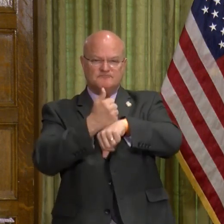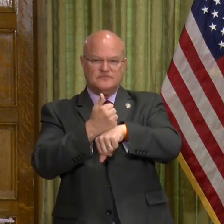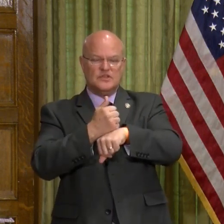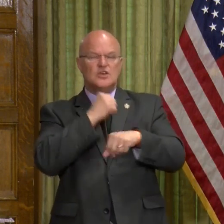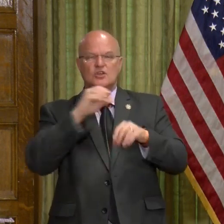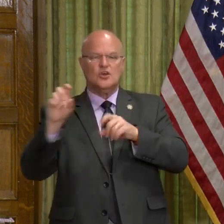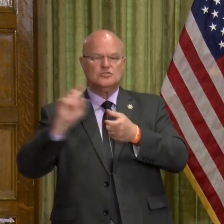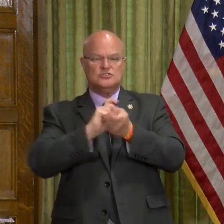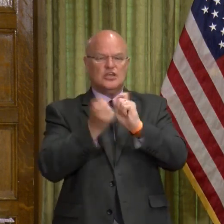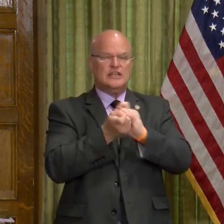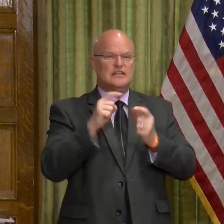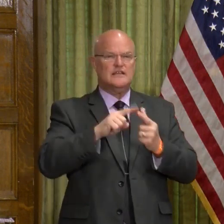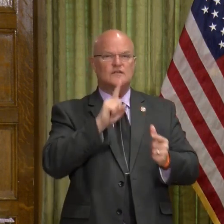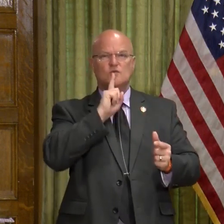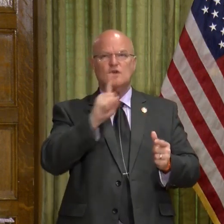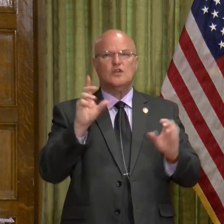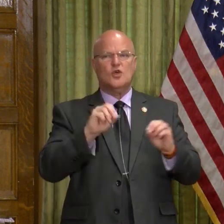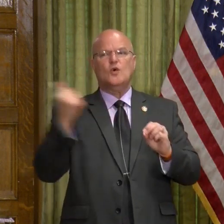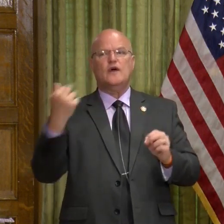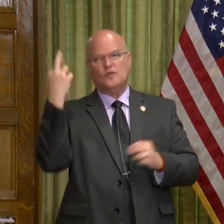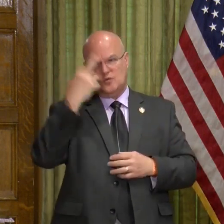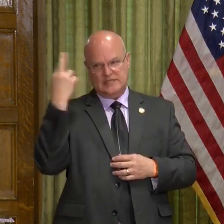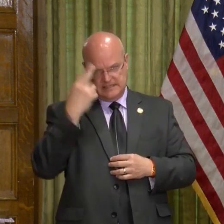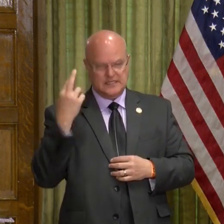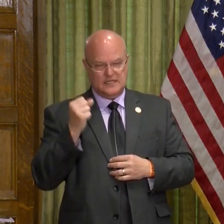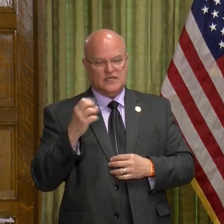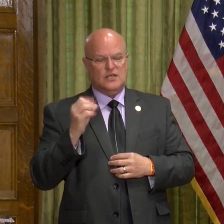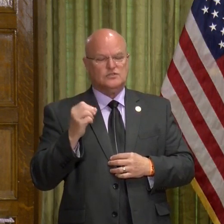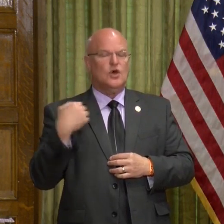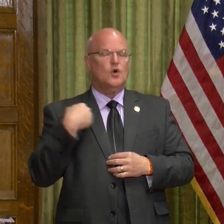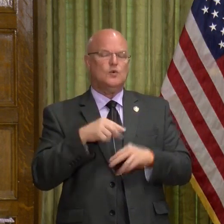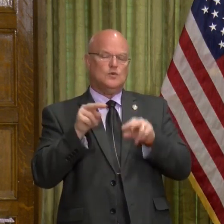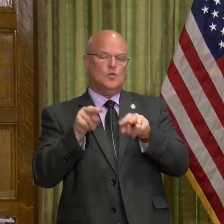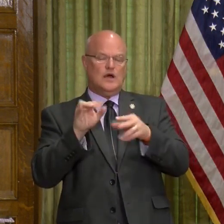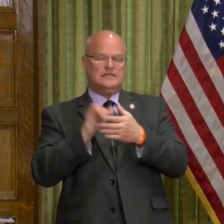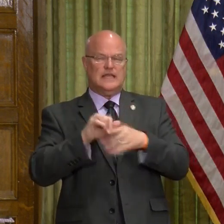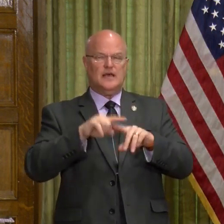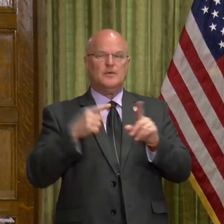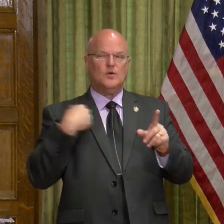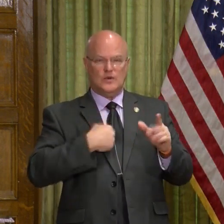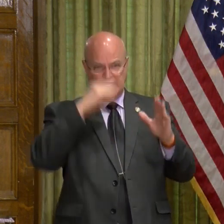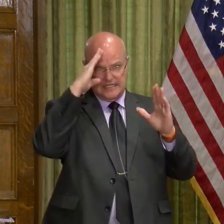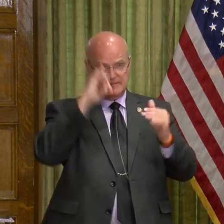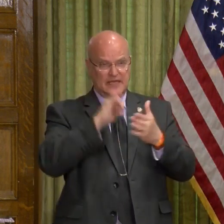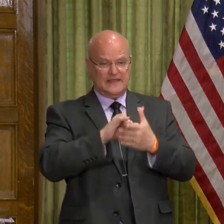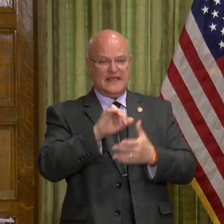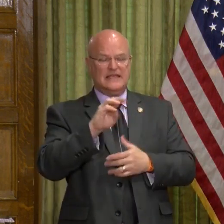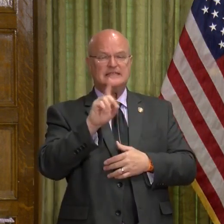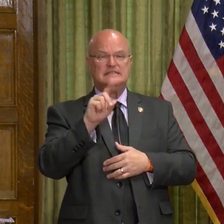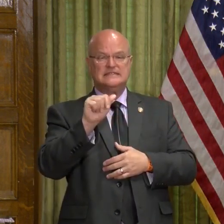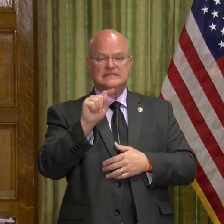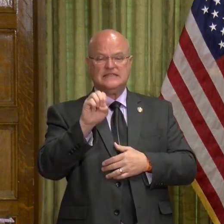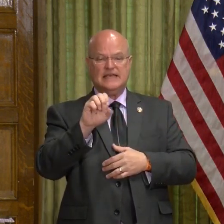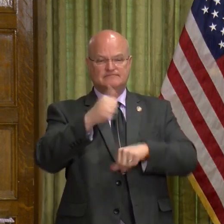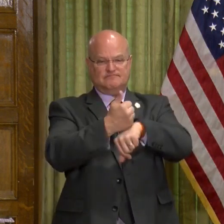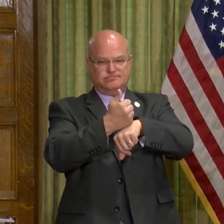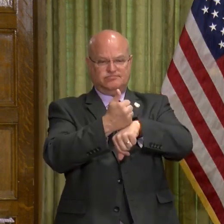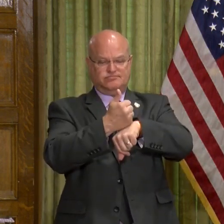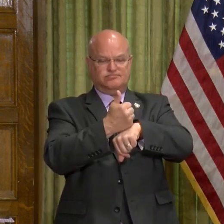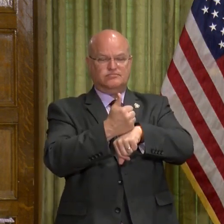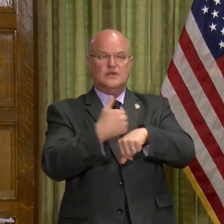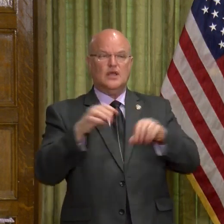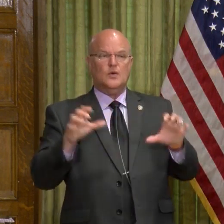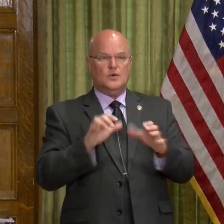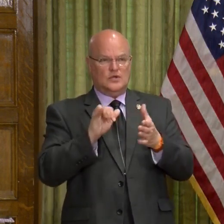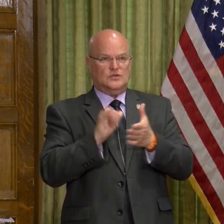don't move it unless you have absolutely no other recourse. And so we'll watch it, but we expect that date to be solid. We are doing